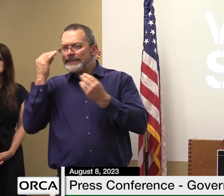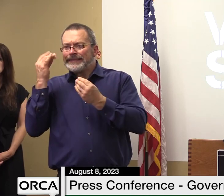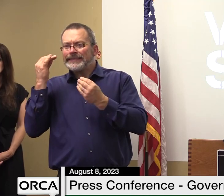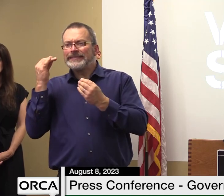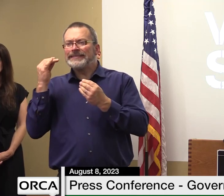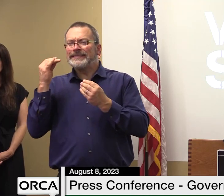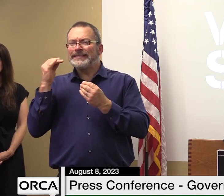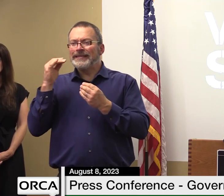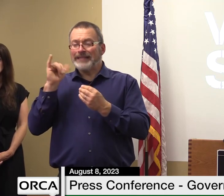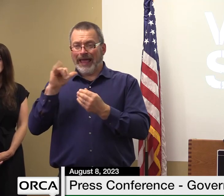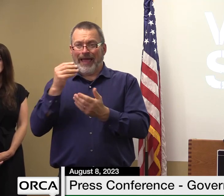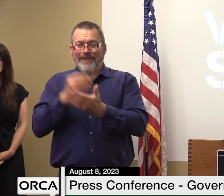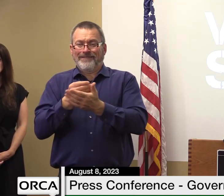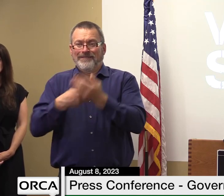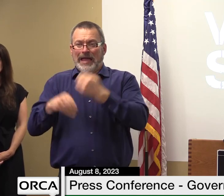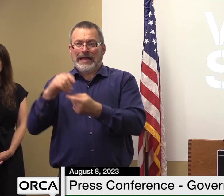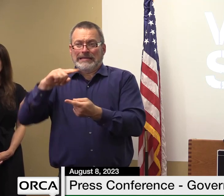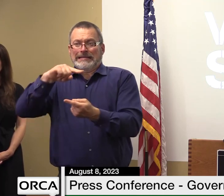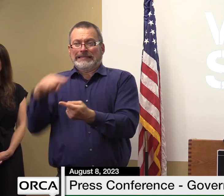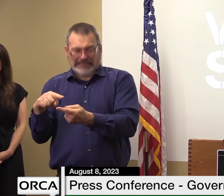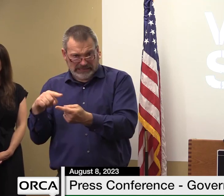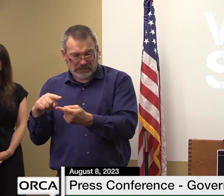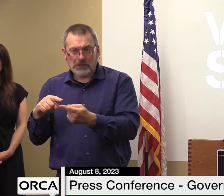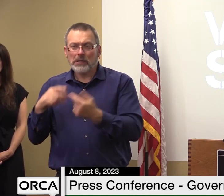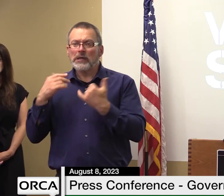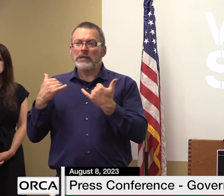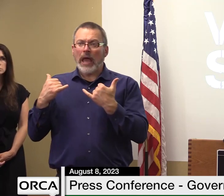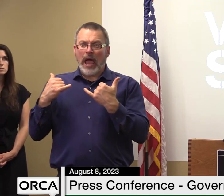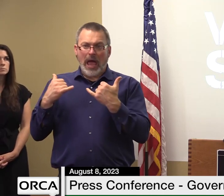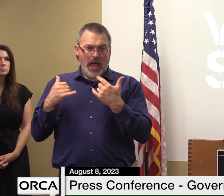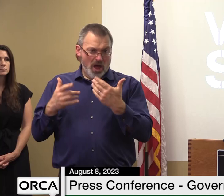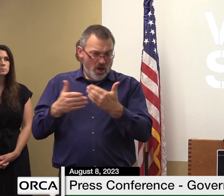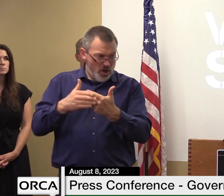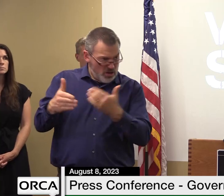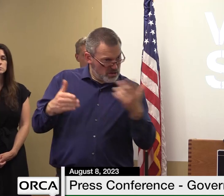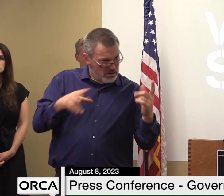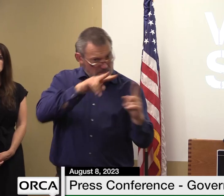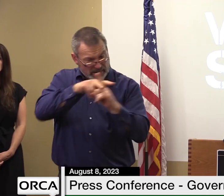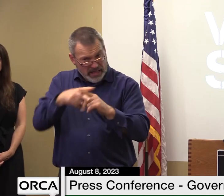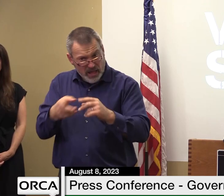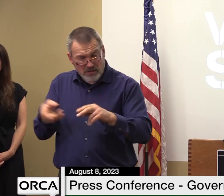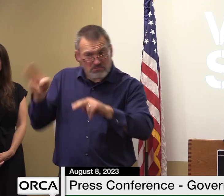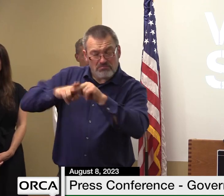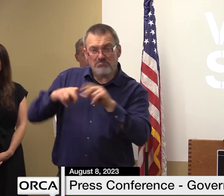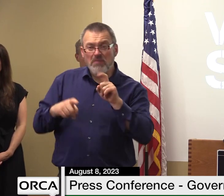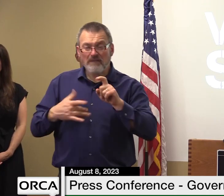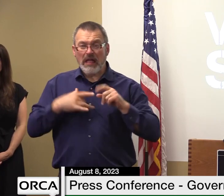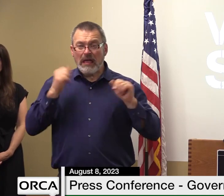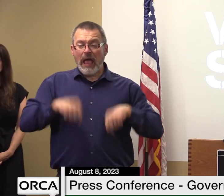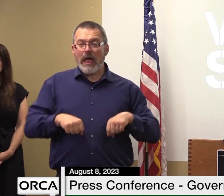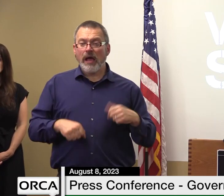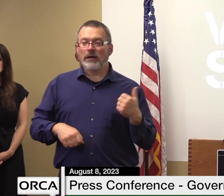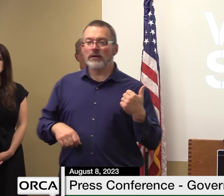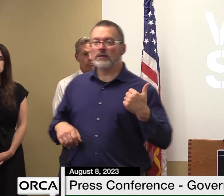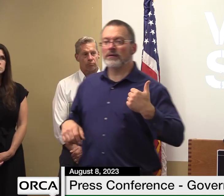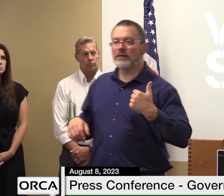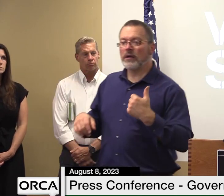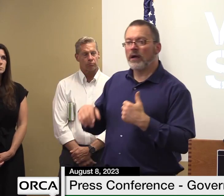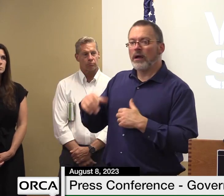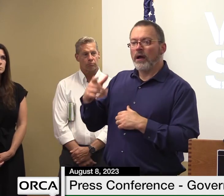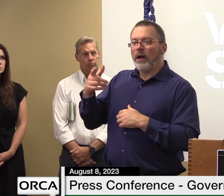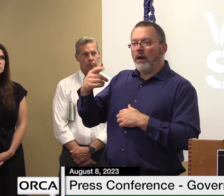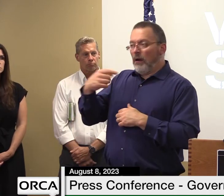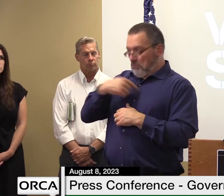is adequate in the long term well again that's what they have to present to us in the legislature to determine